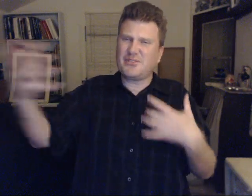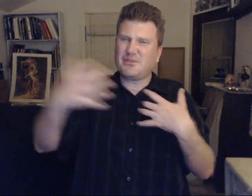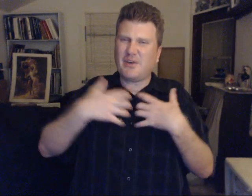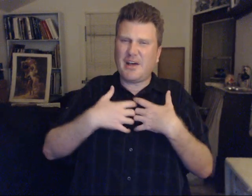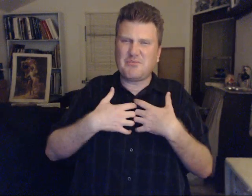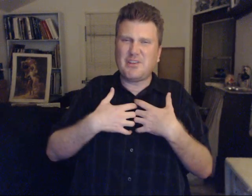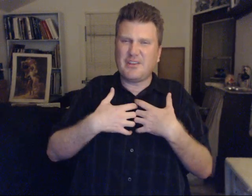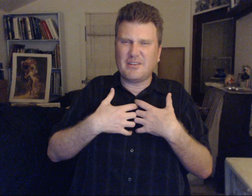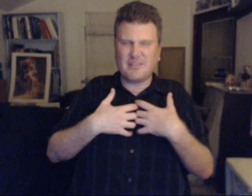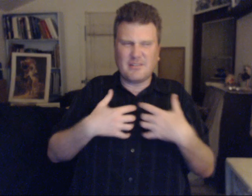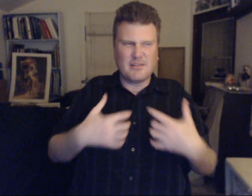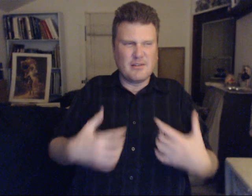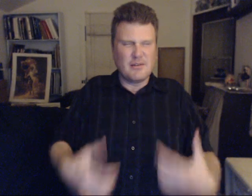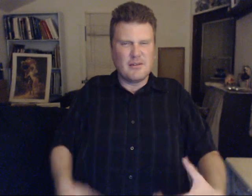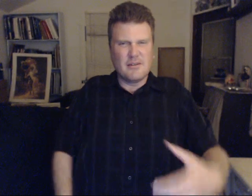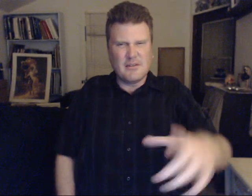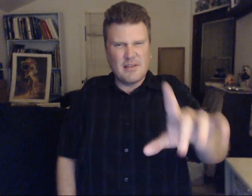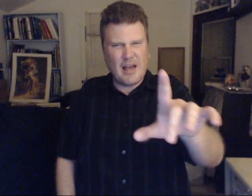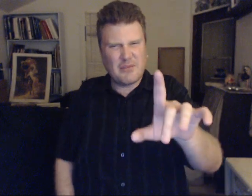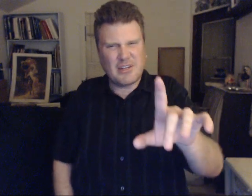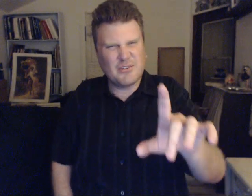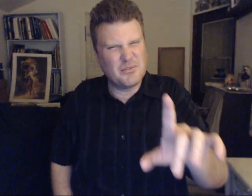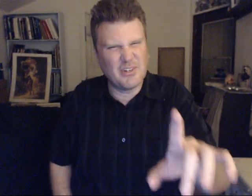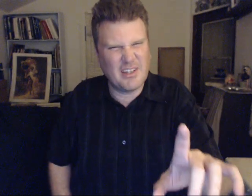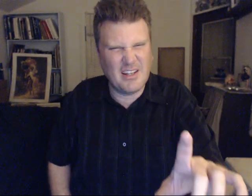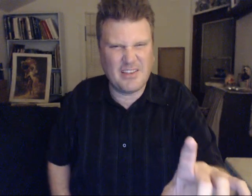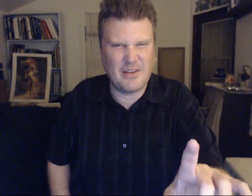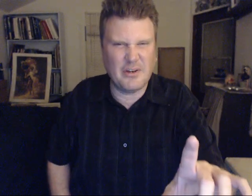I still have me how many do you look at it that way